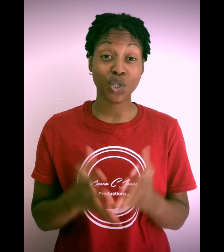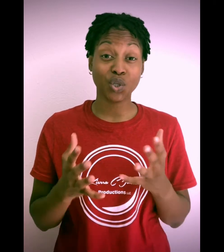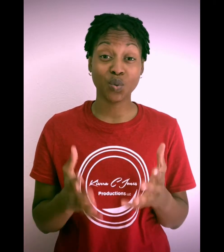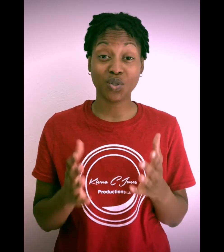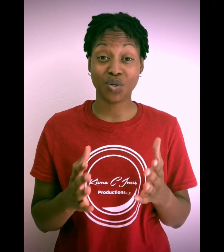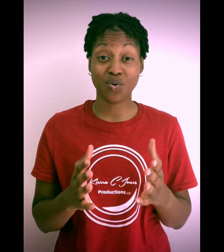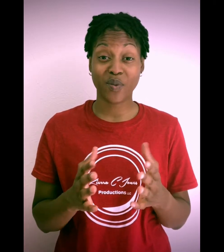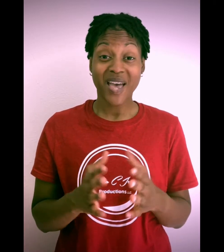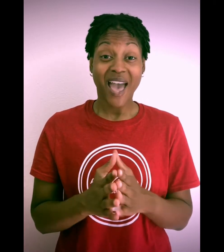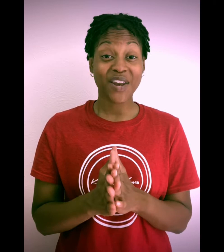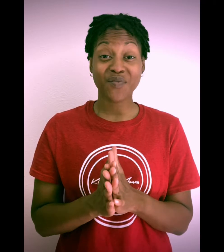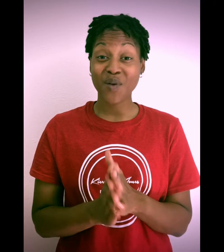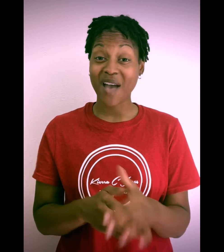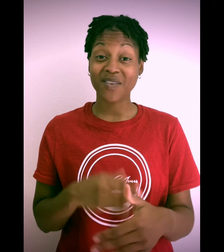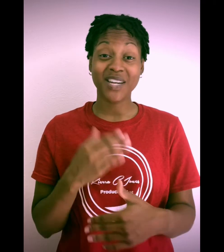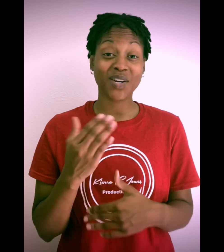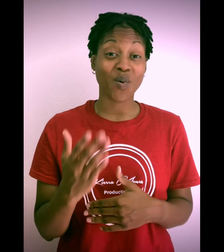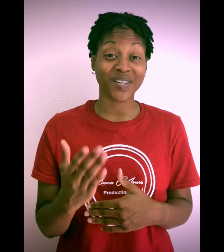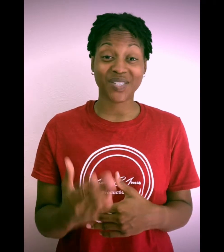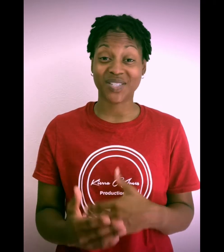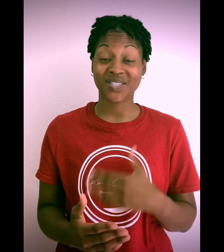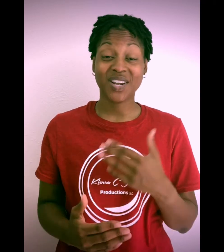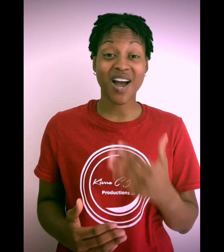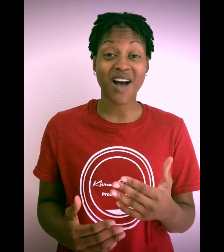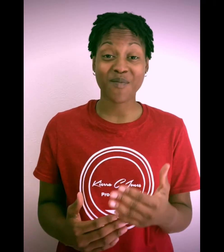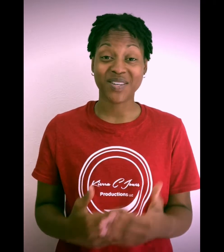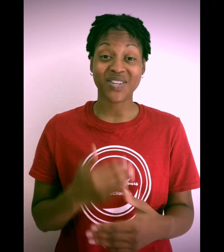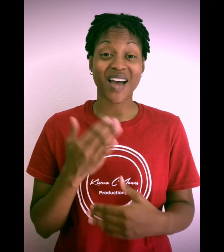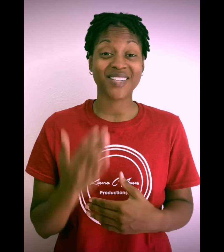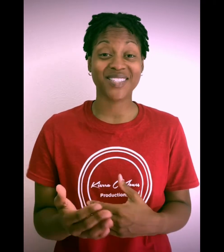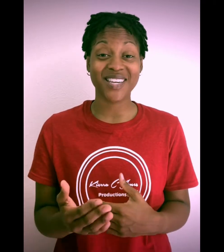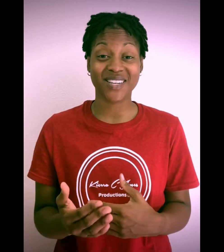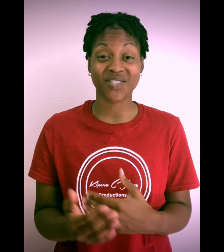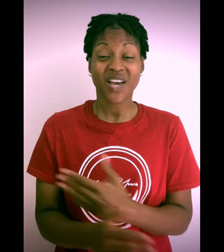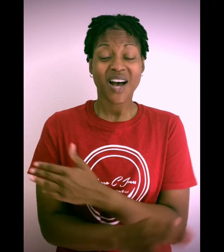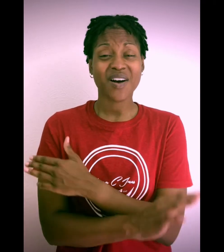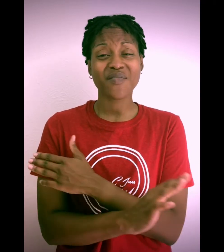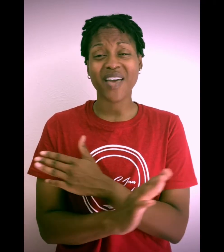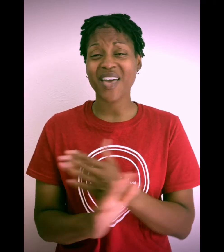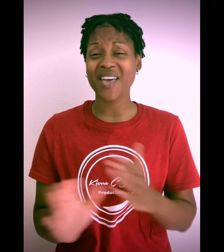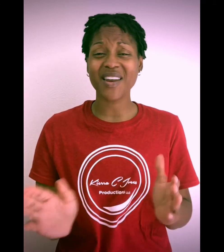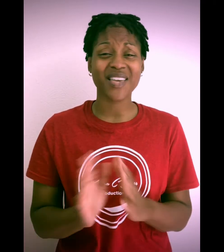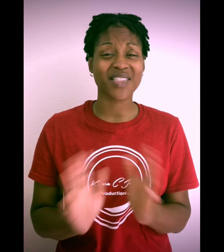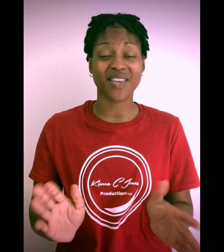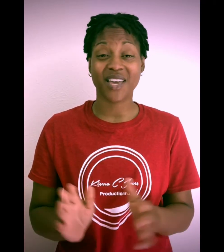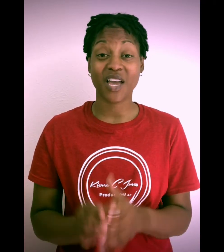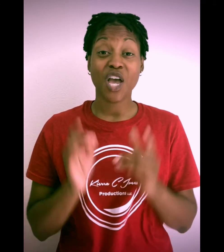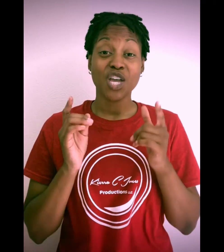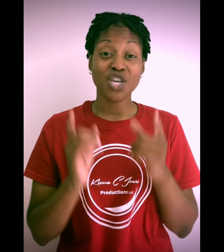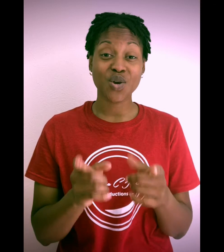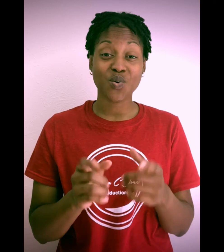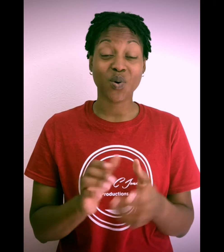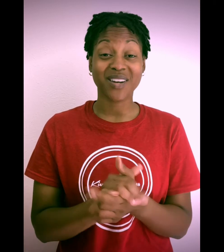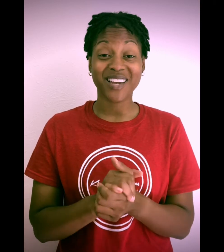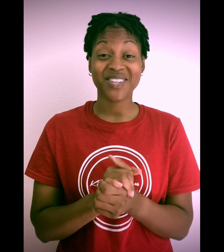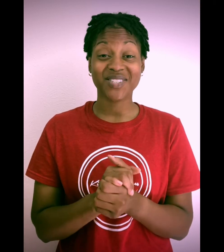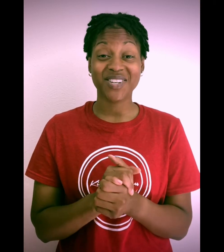YouTube. And if you have any questions, comments, ideas of anything you would like to see